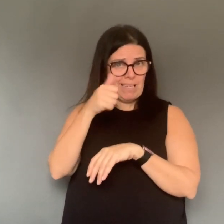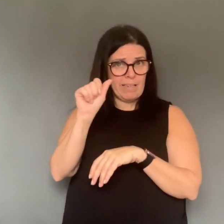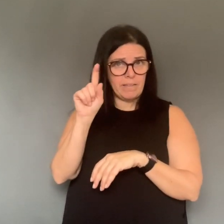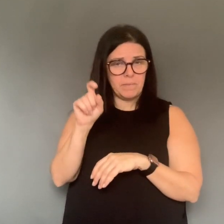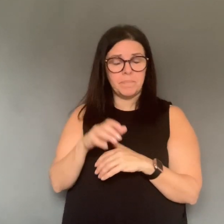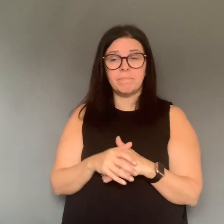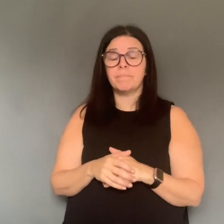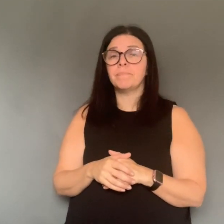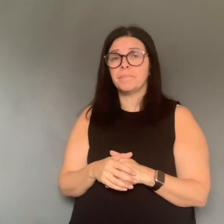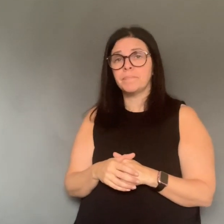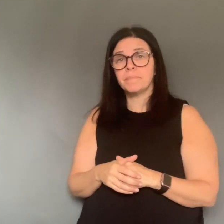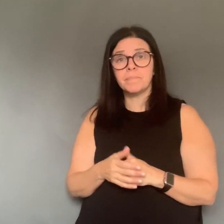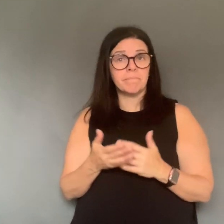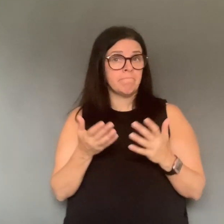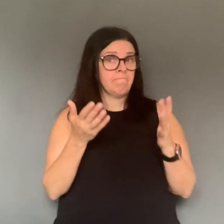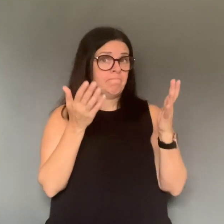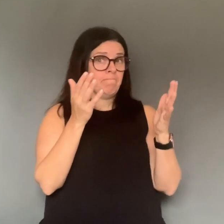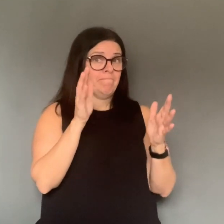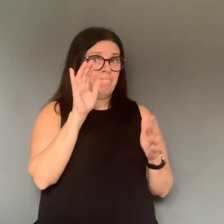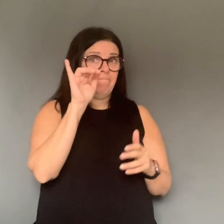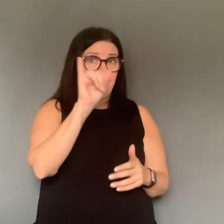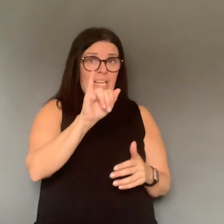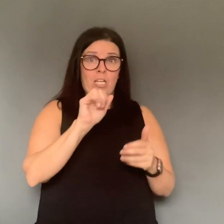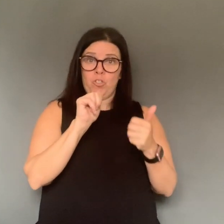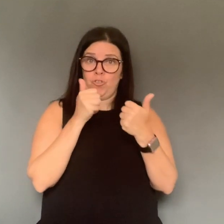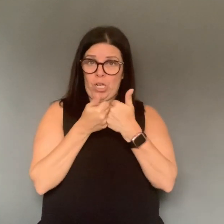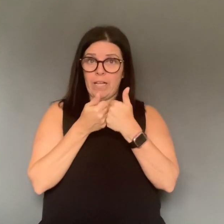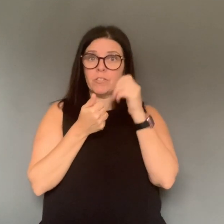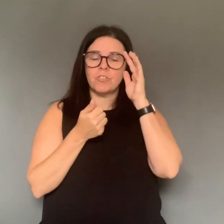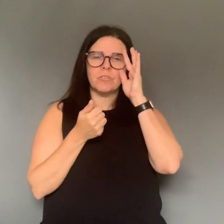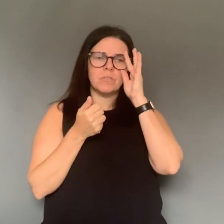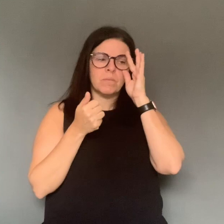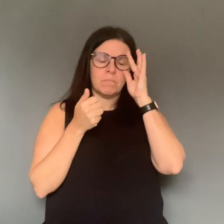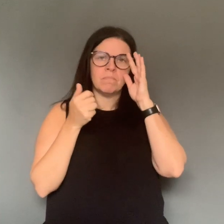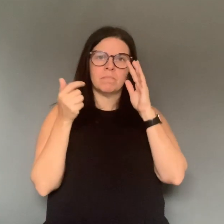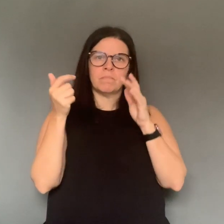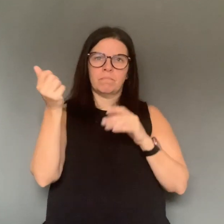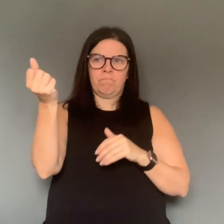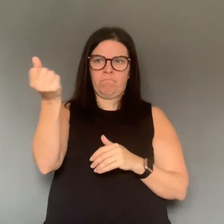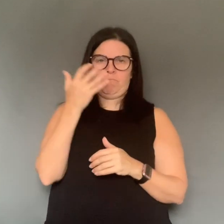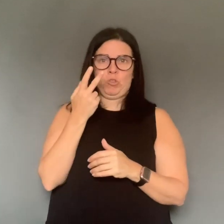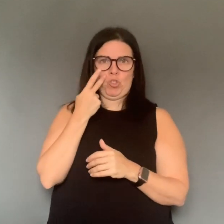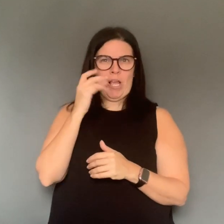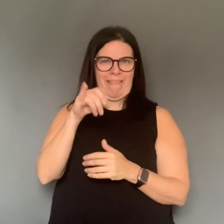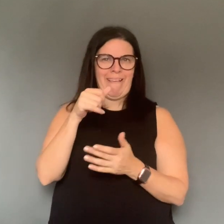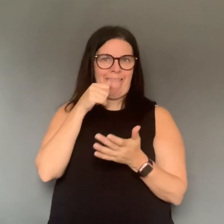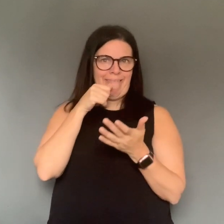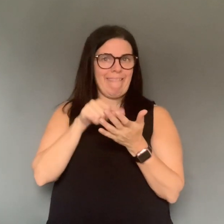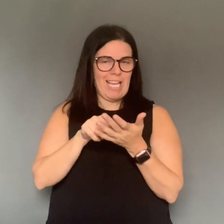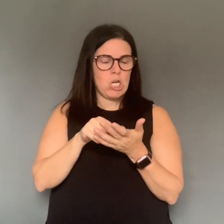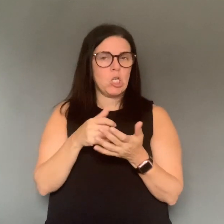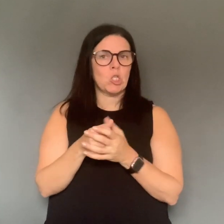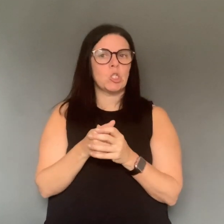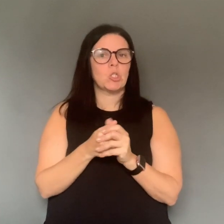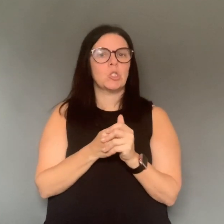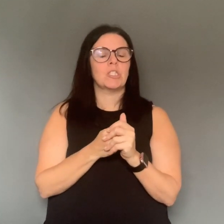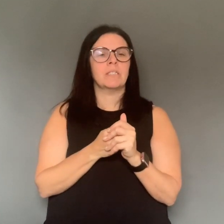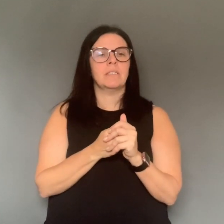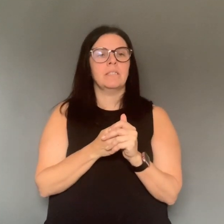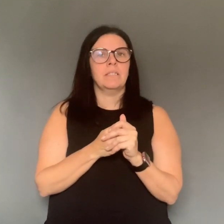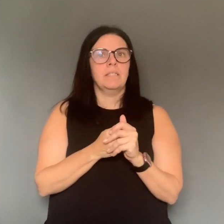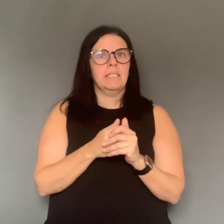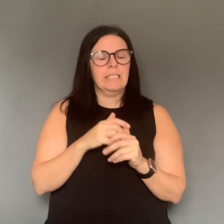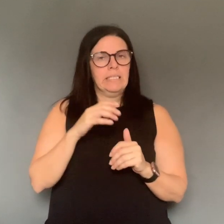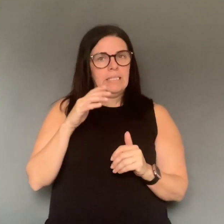that these vehicles are being cleaned and sanitized appropriately. I'm wondering how that's being enforced. So that's a challenge.